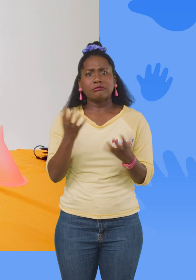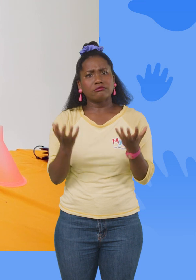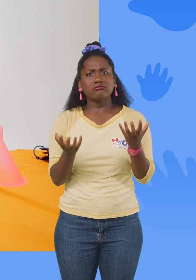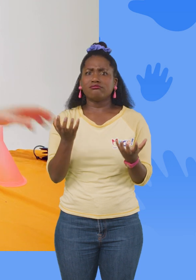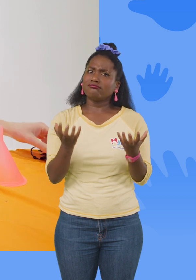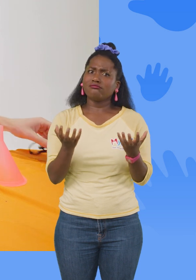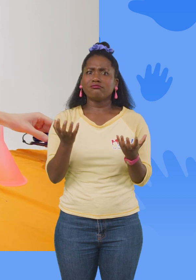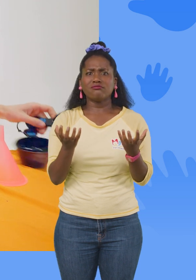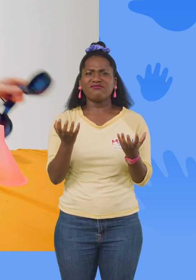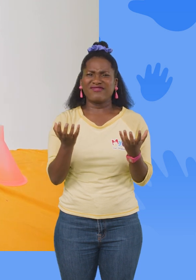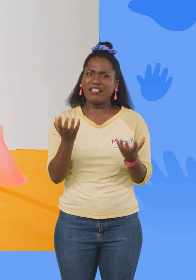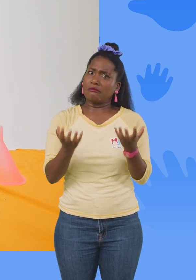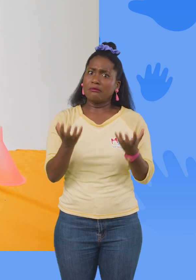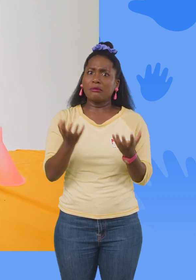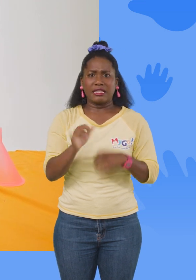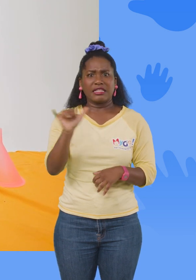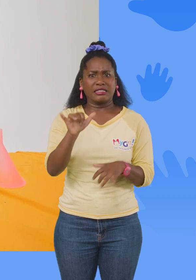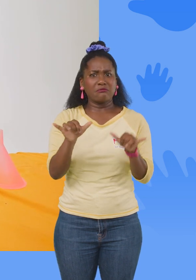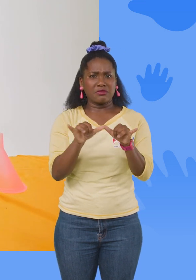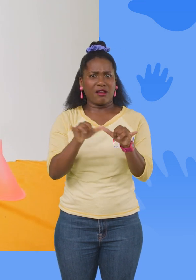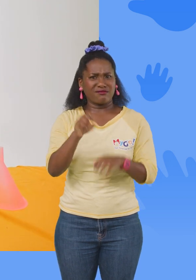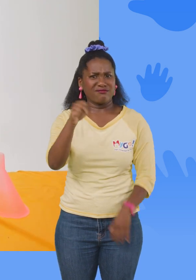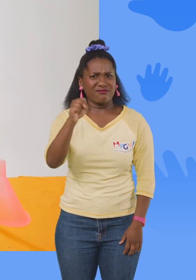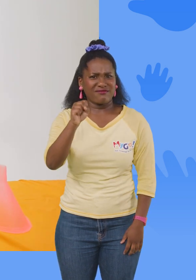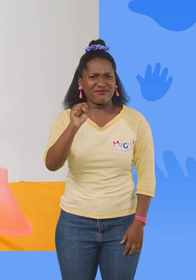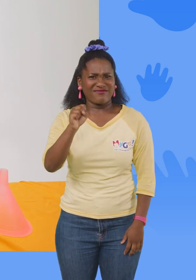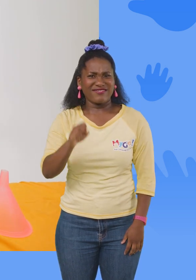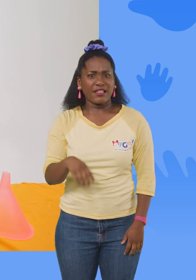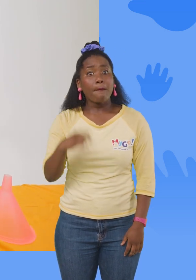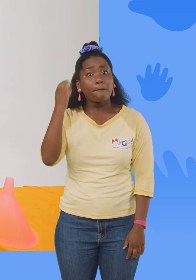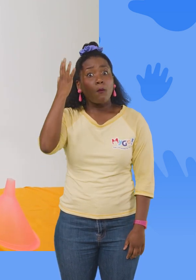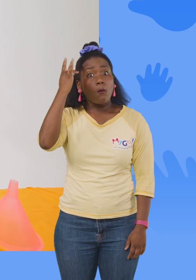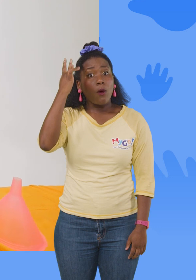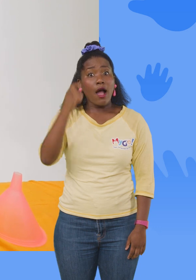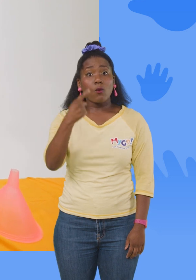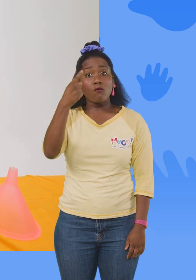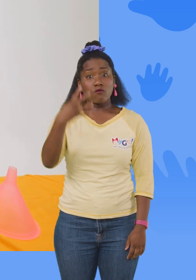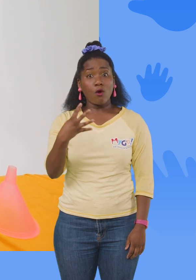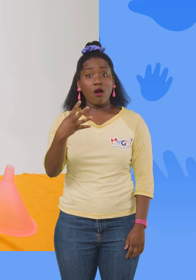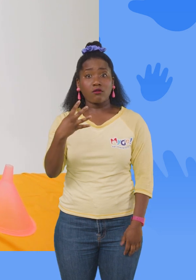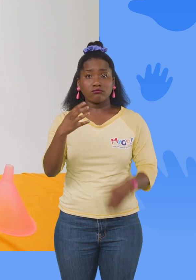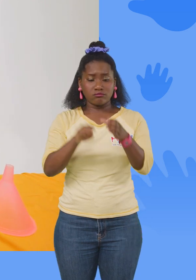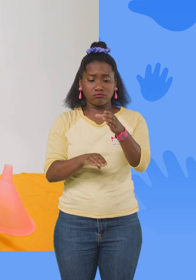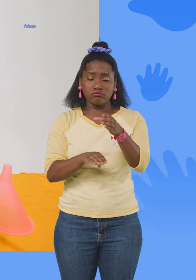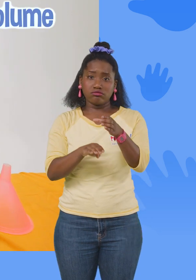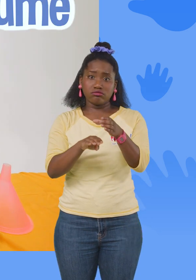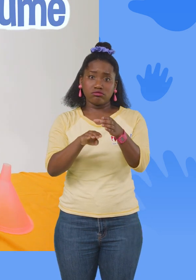be the same size. Yeah. Because one quarter of a cup is volume.